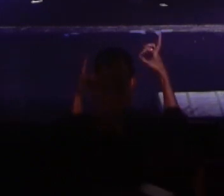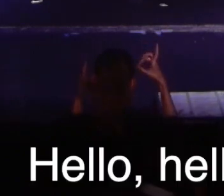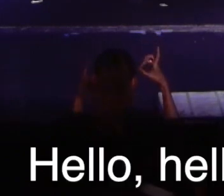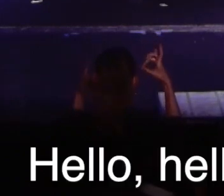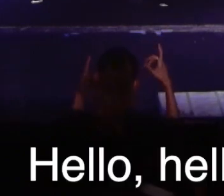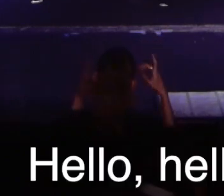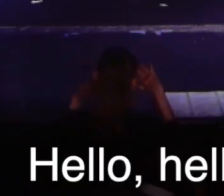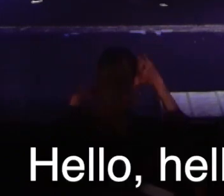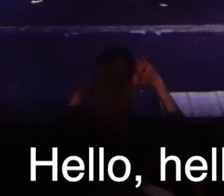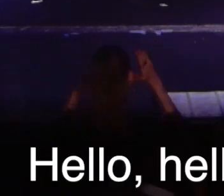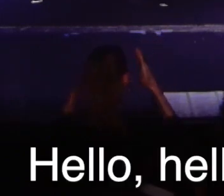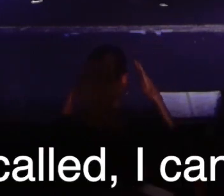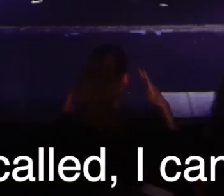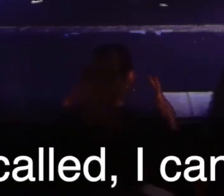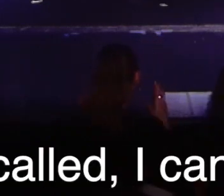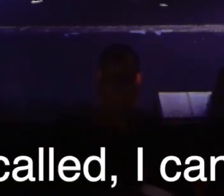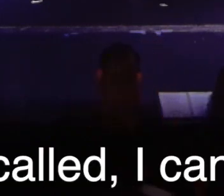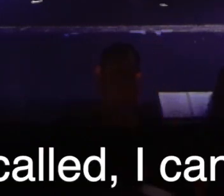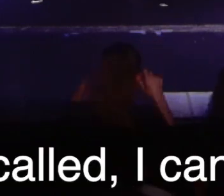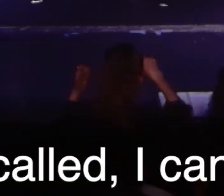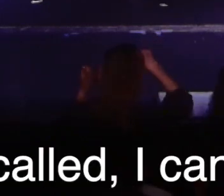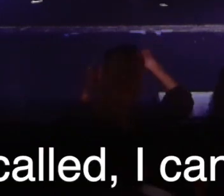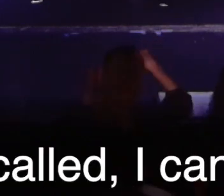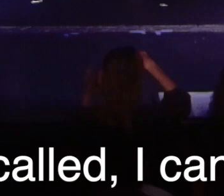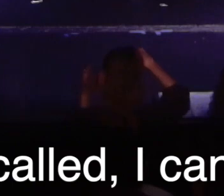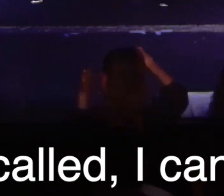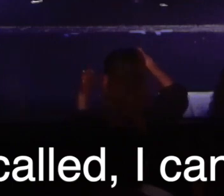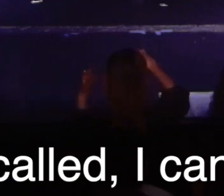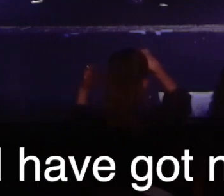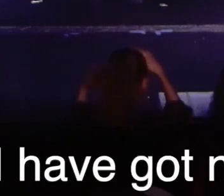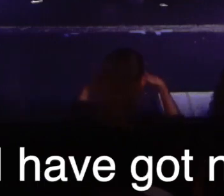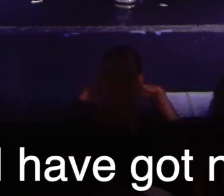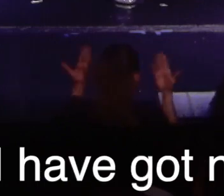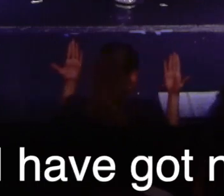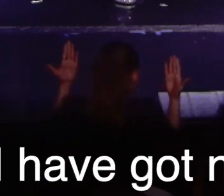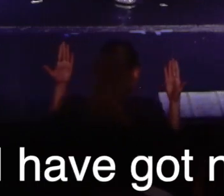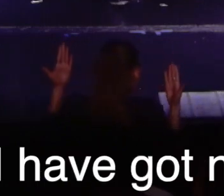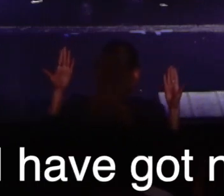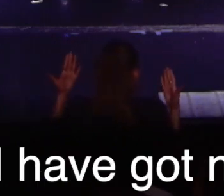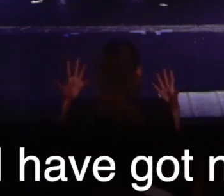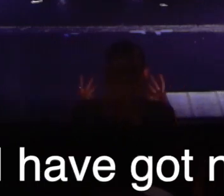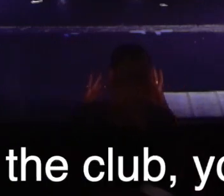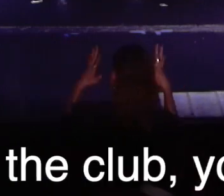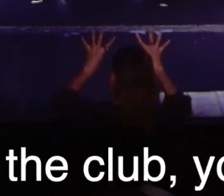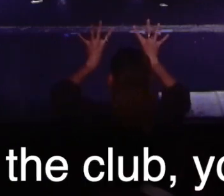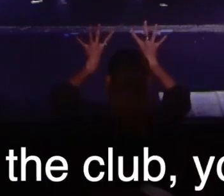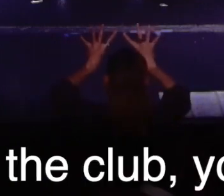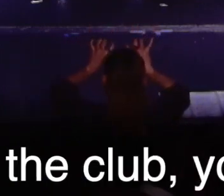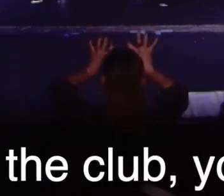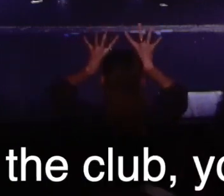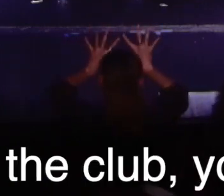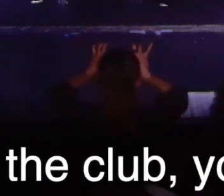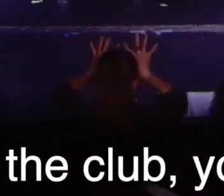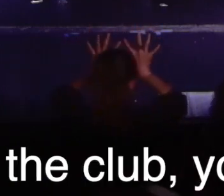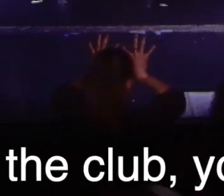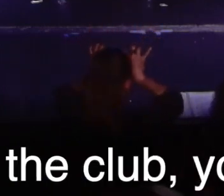Hello, hello, baby, you called, I can't hear a thing I have got no service in the club, you say, say